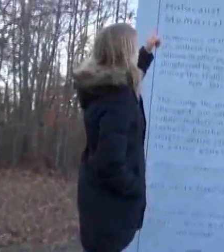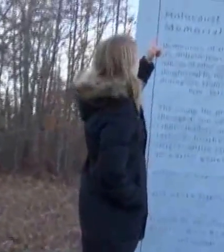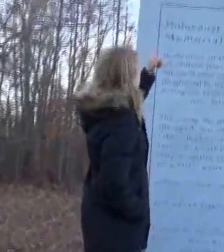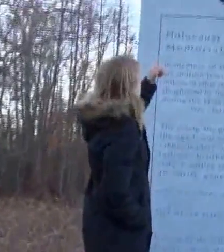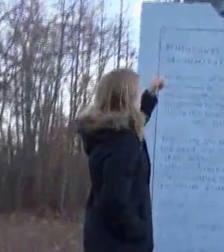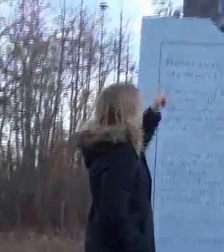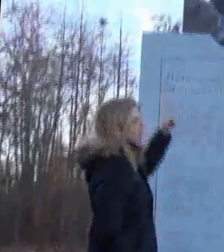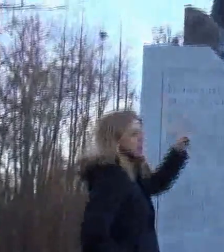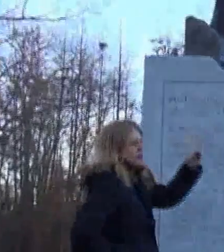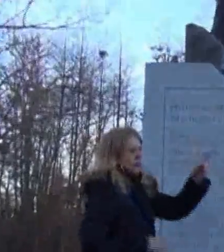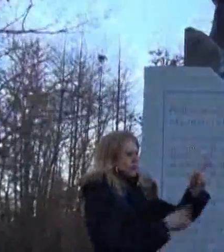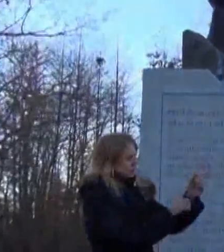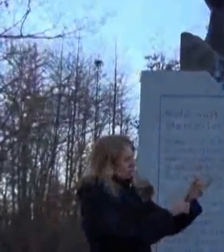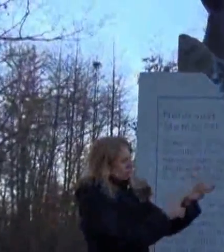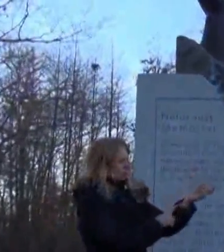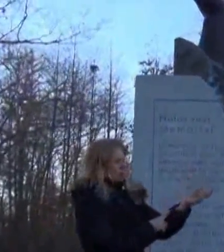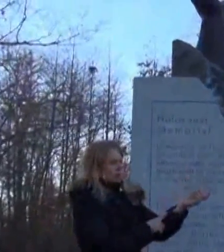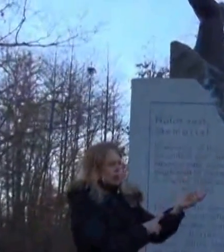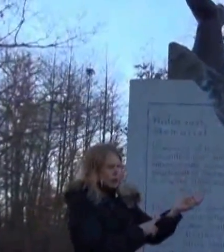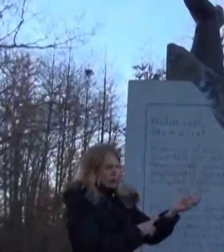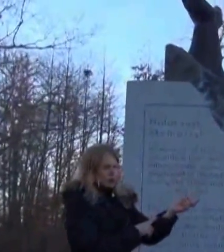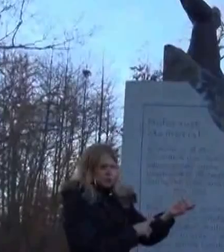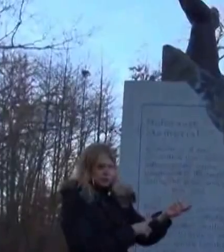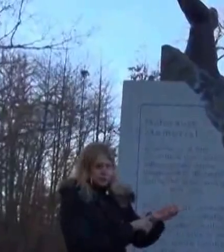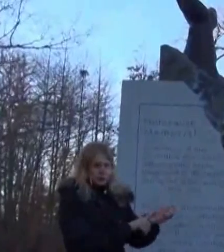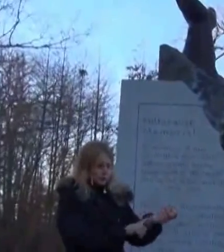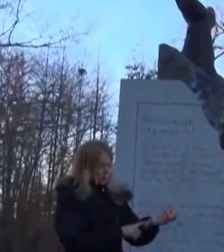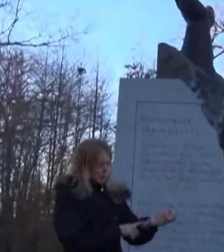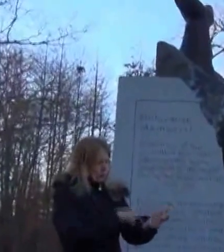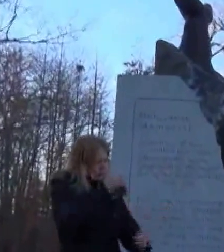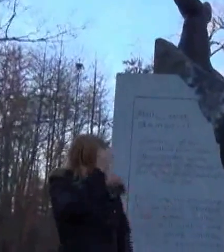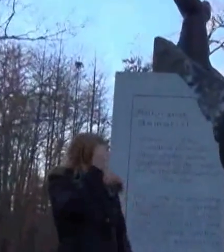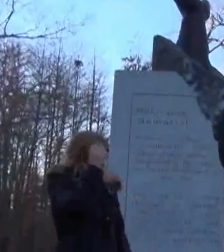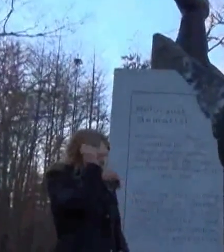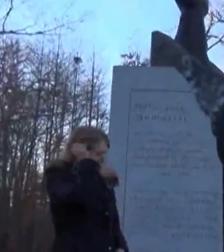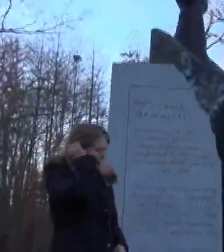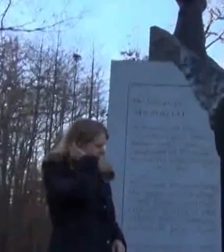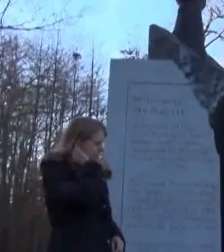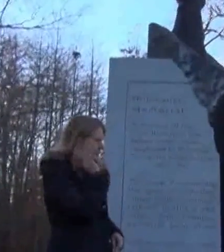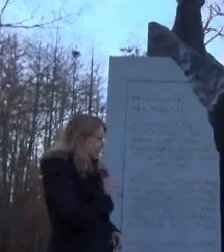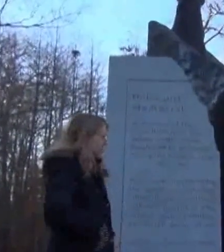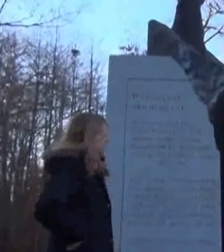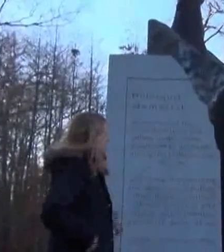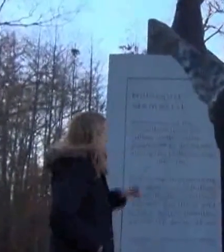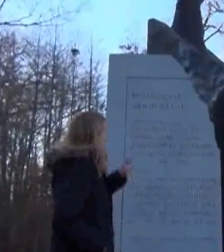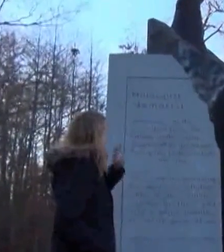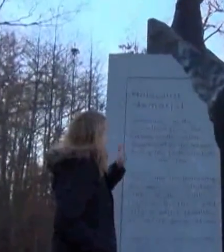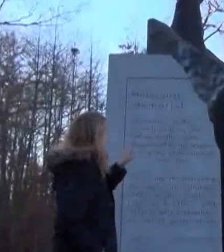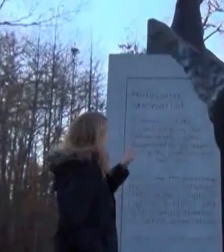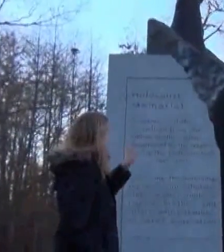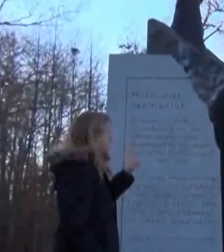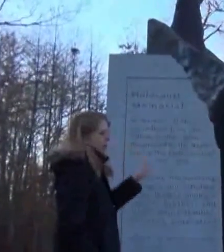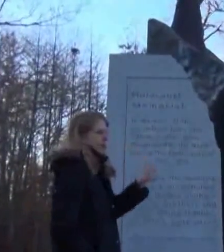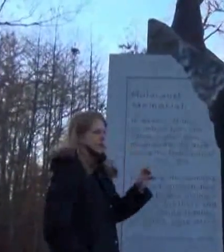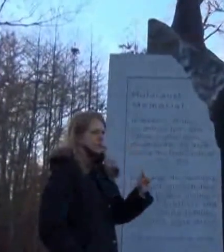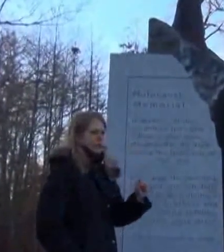me about the numbers, and I would say that's